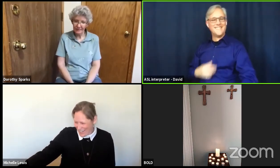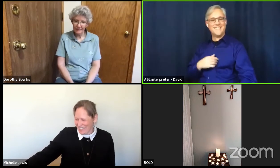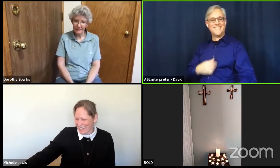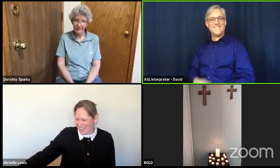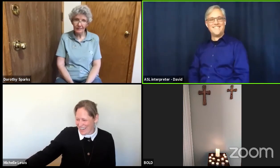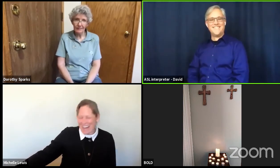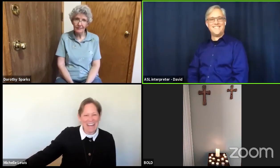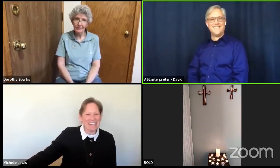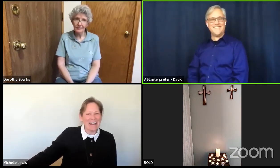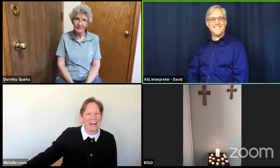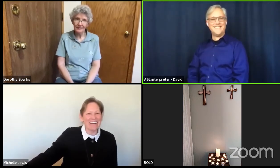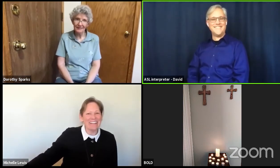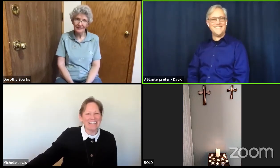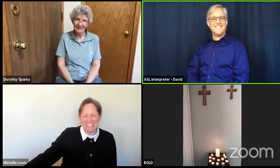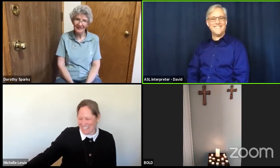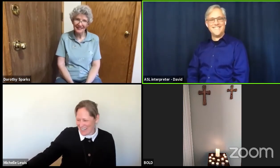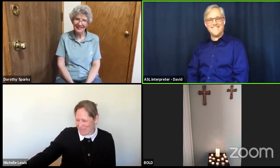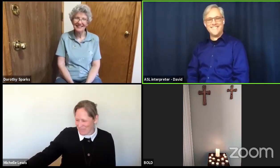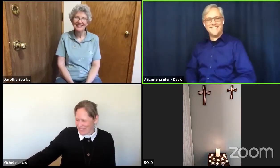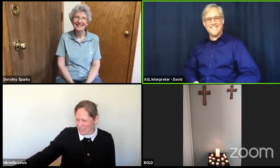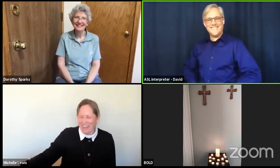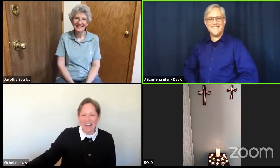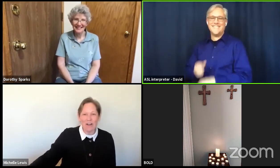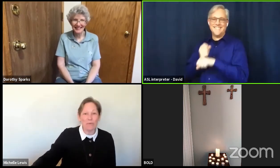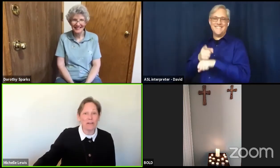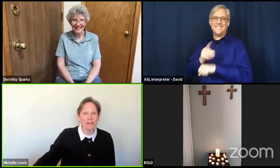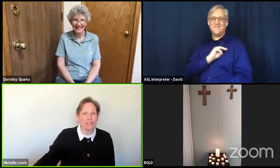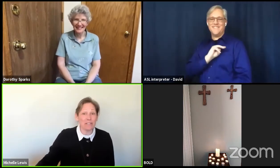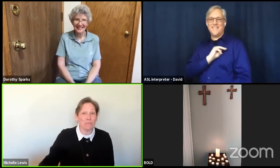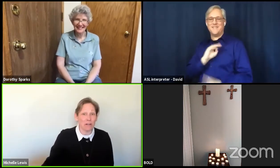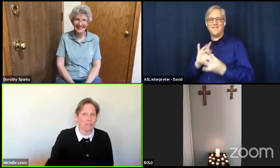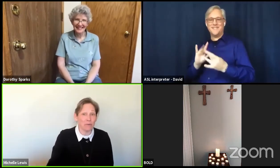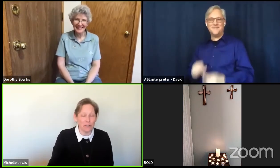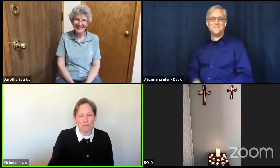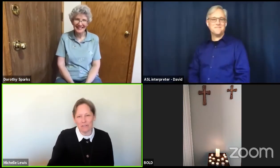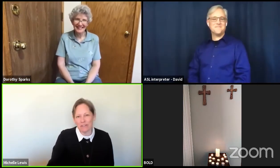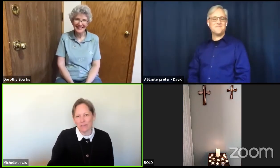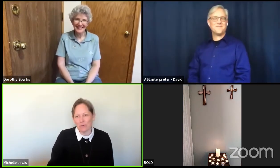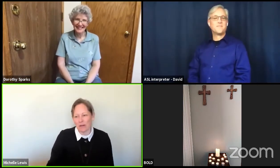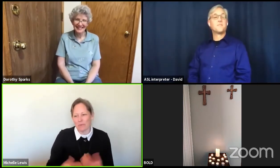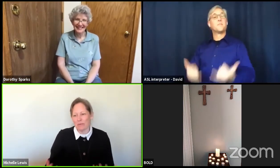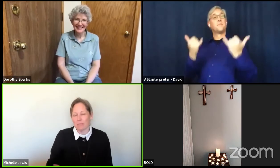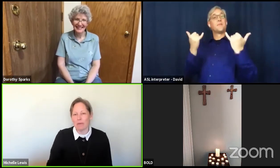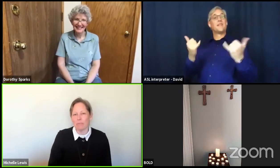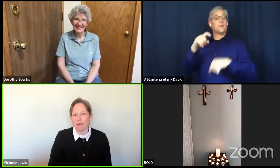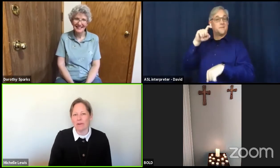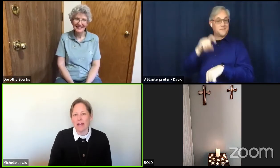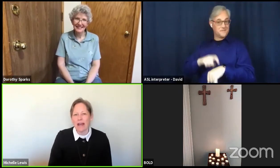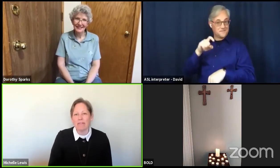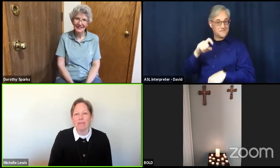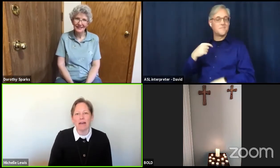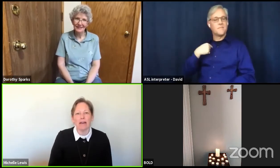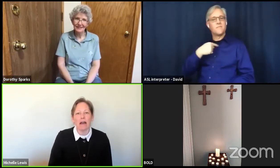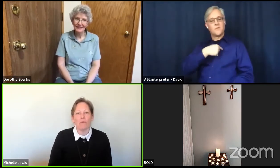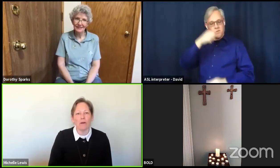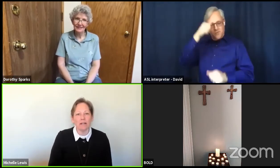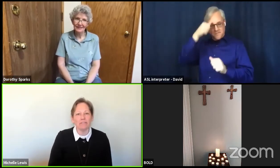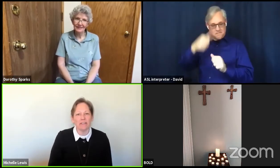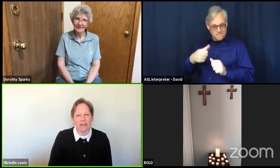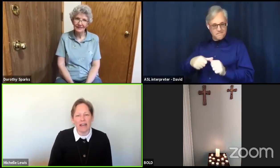and now at this time we're to the part of our worship service where we remember that one of the acts